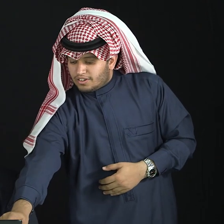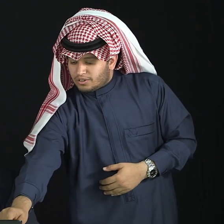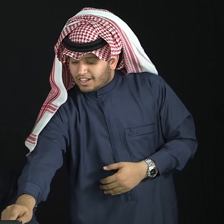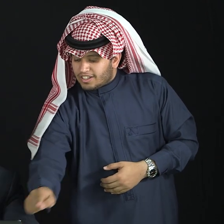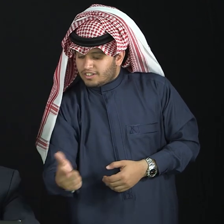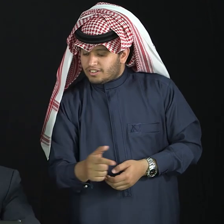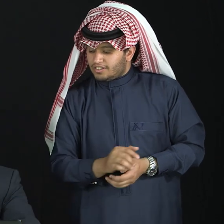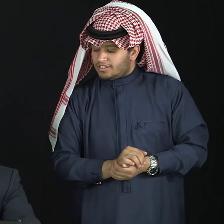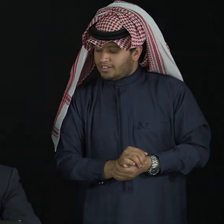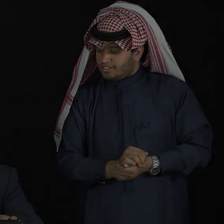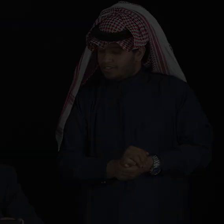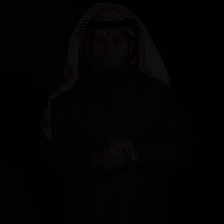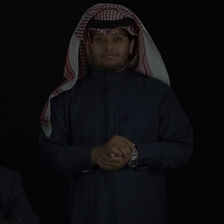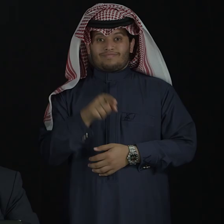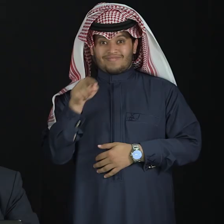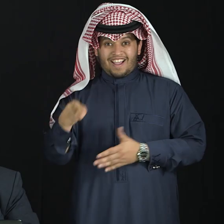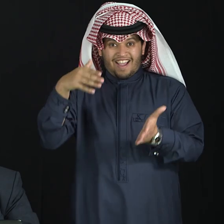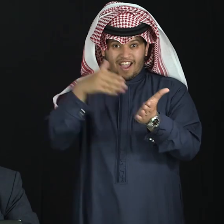our, yeah.